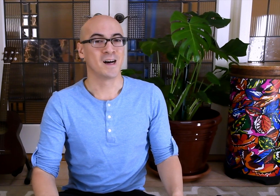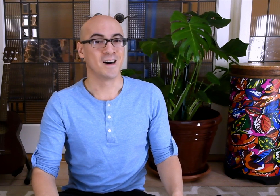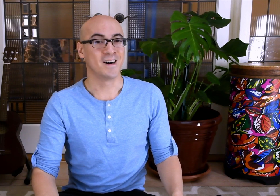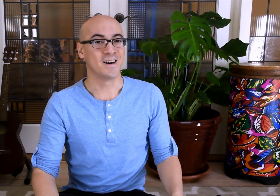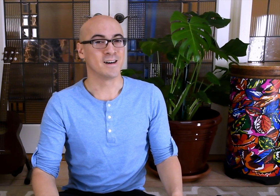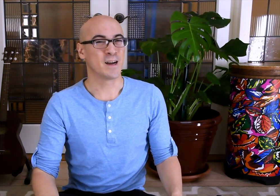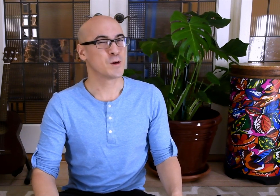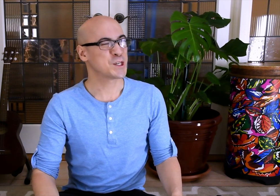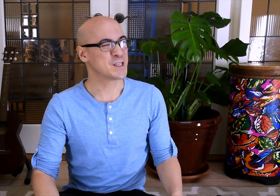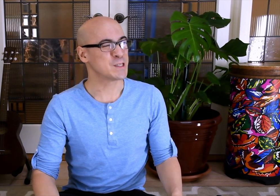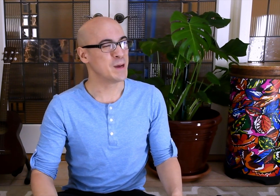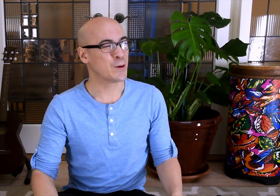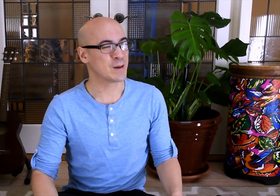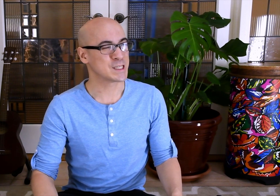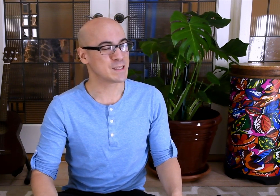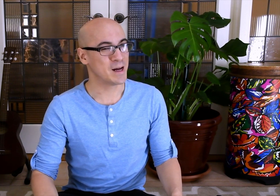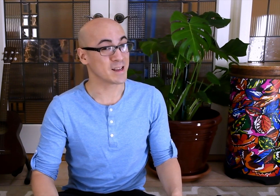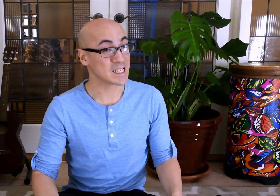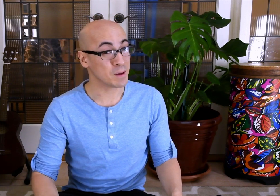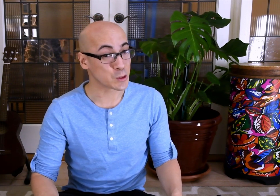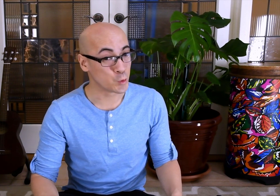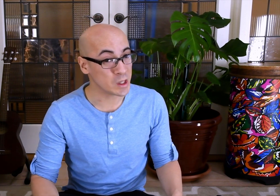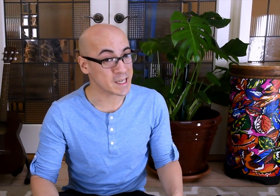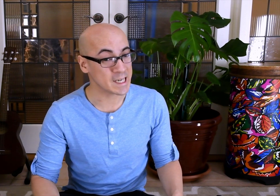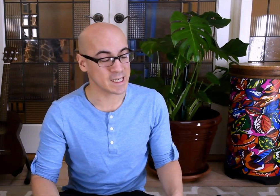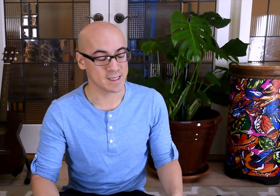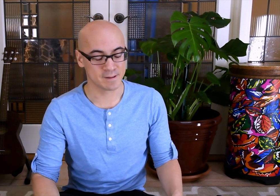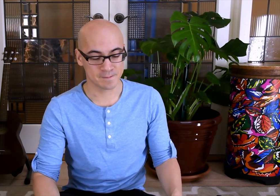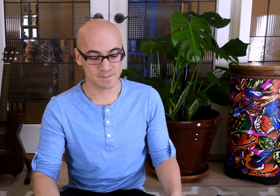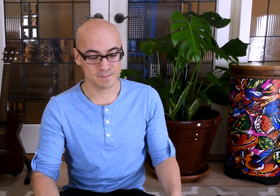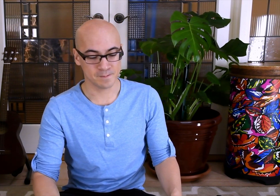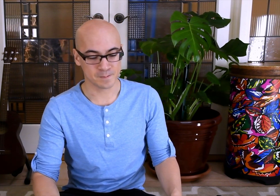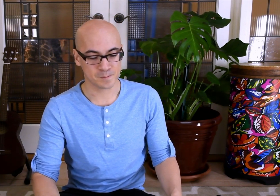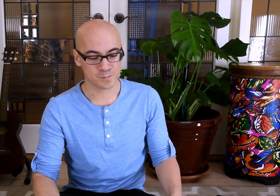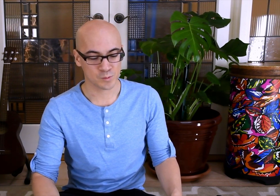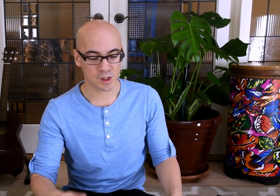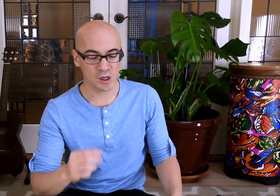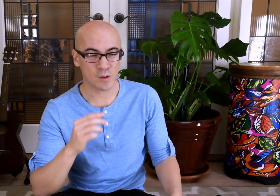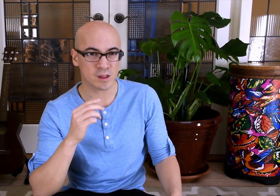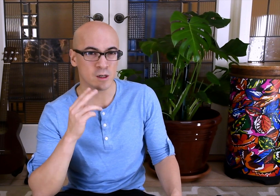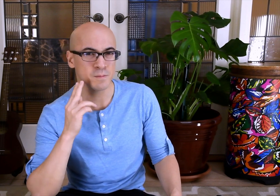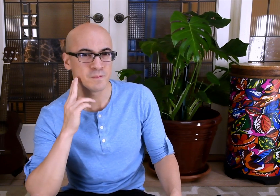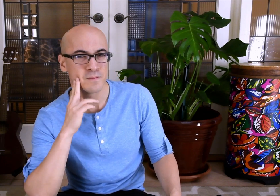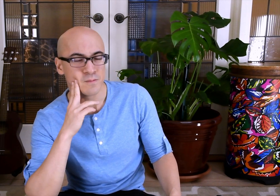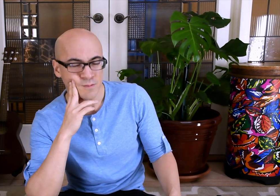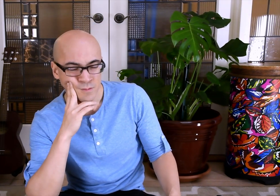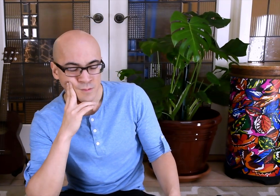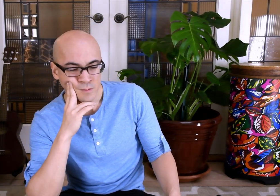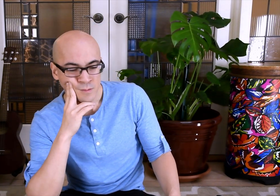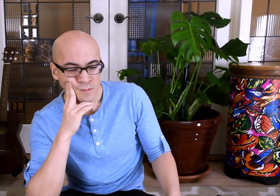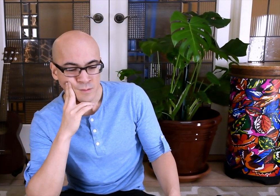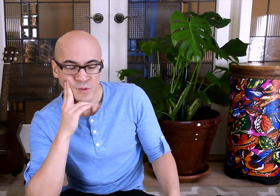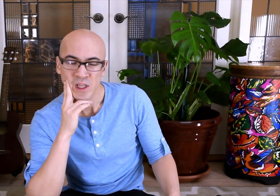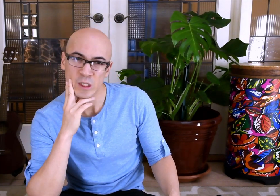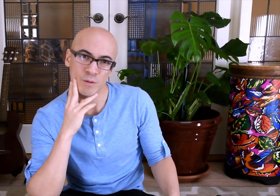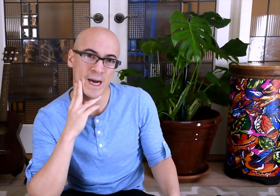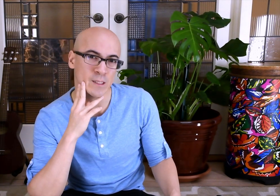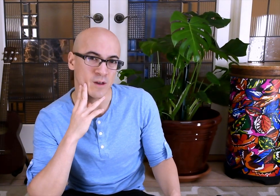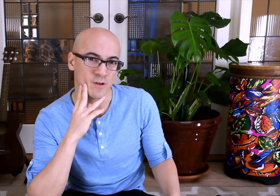I wish you could smell what I'm smelling. It smells really good. You know what though? This reminds me of